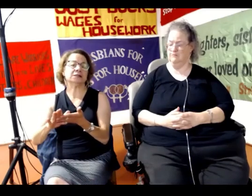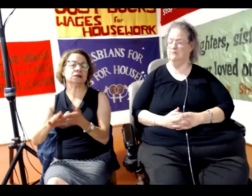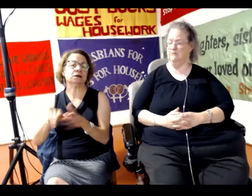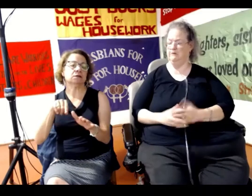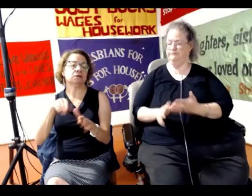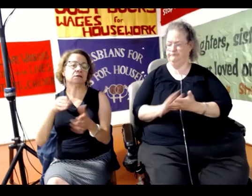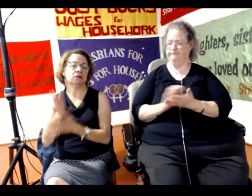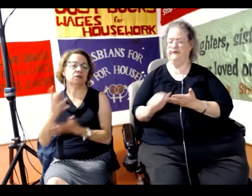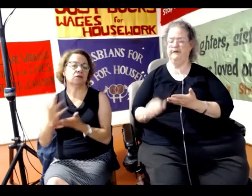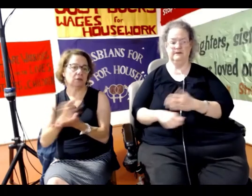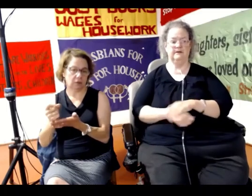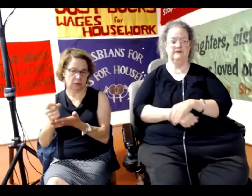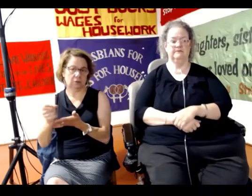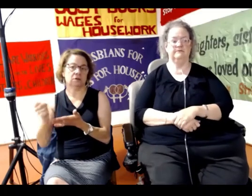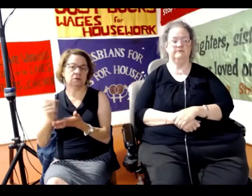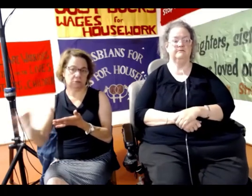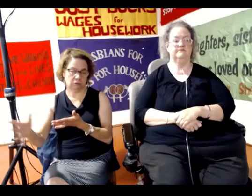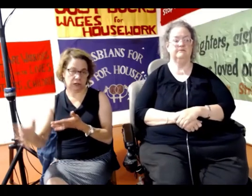Okay.